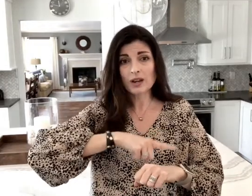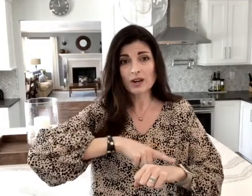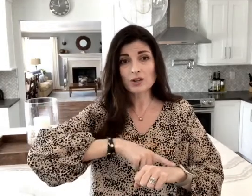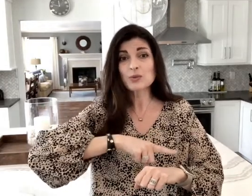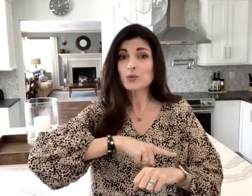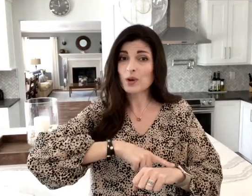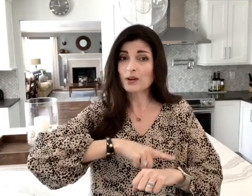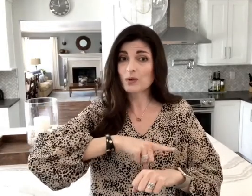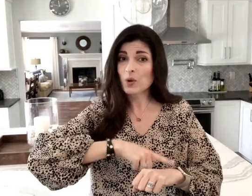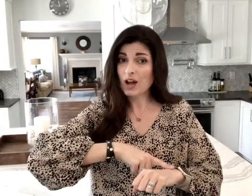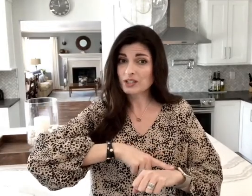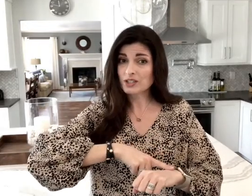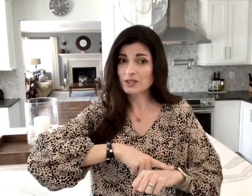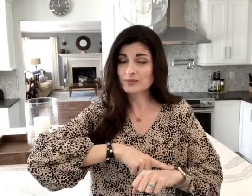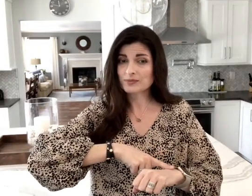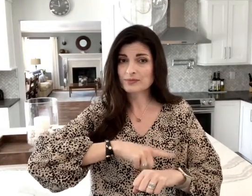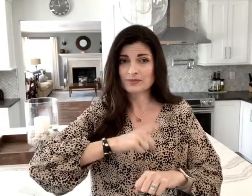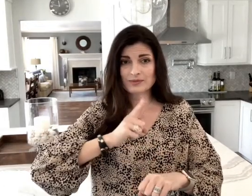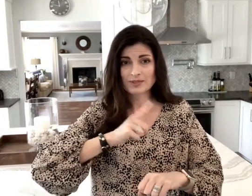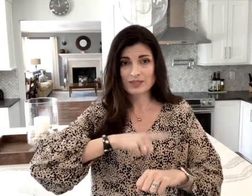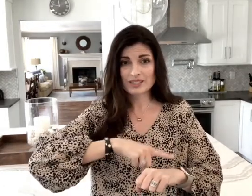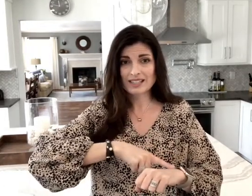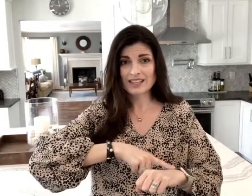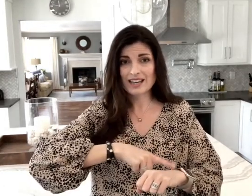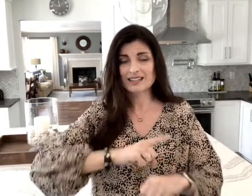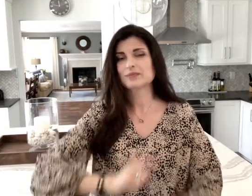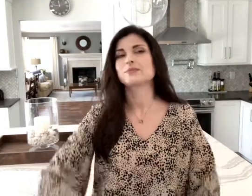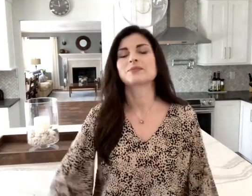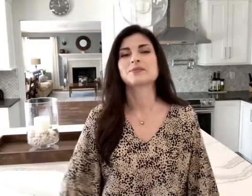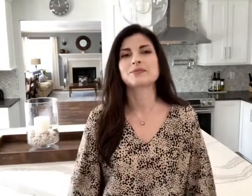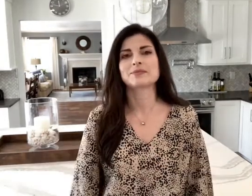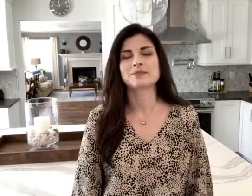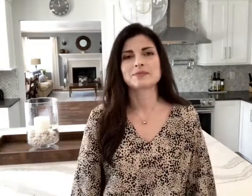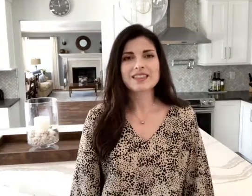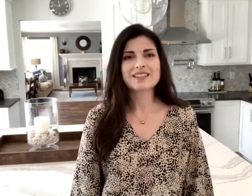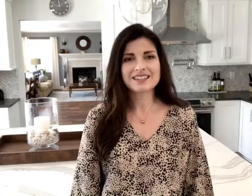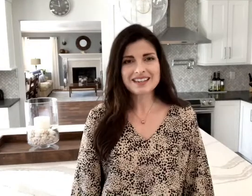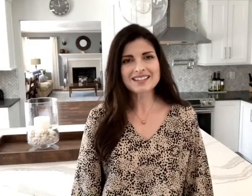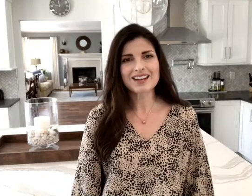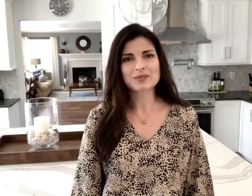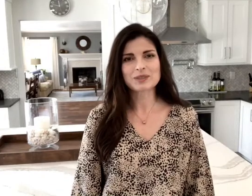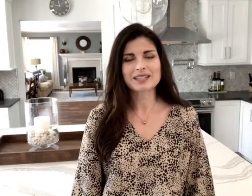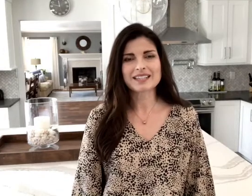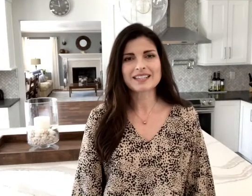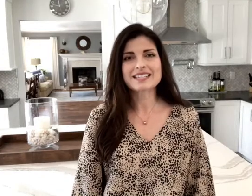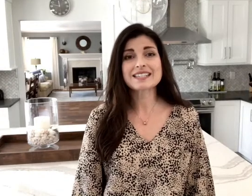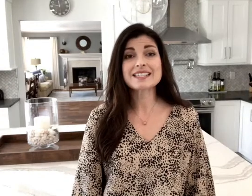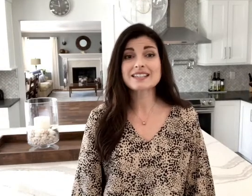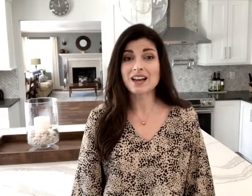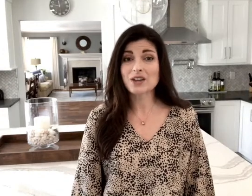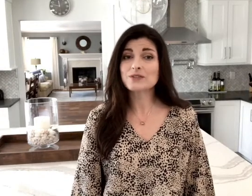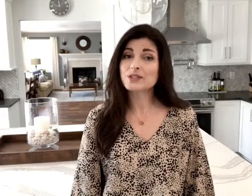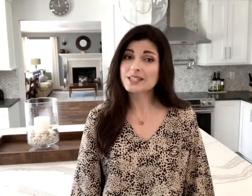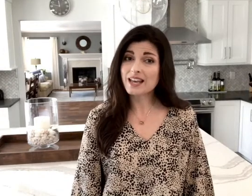you would wear a watch just like that. The next sign we'll need is the sign for say.